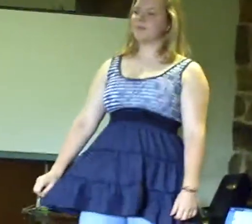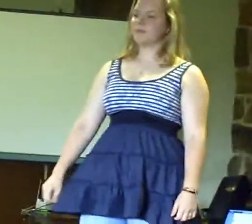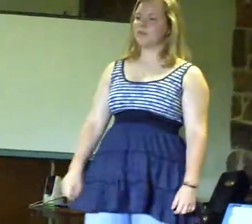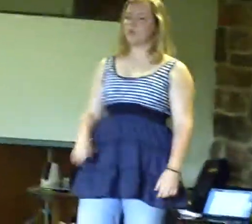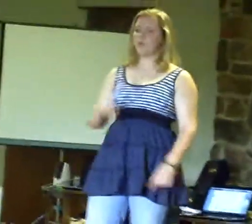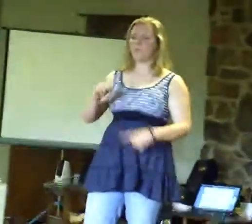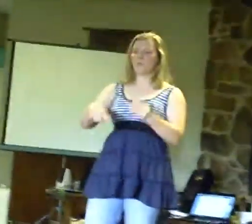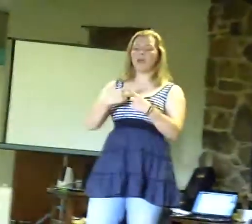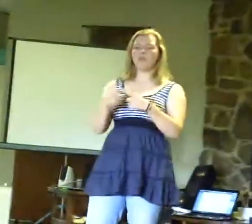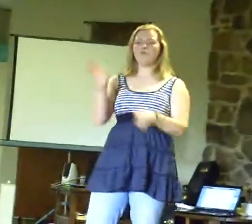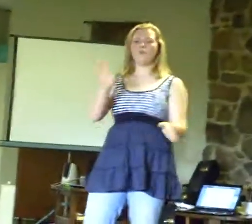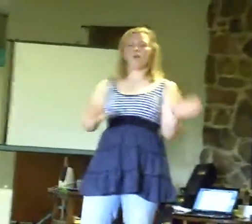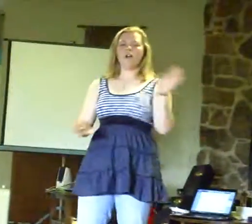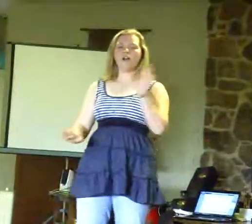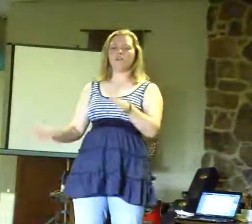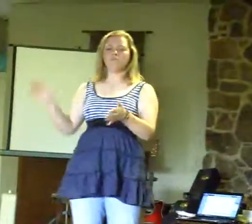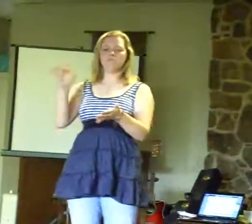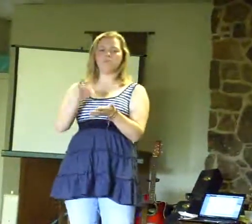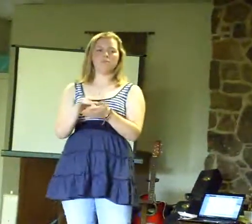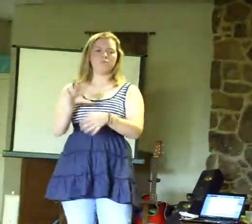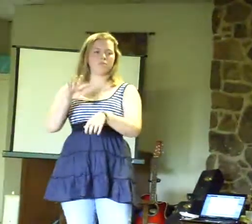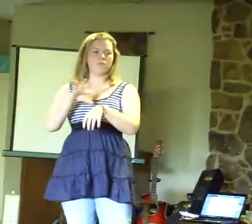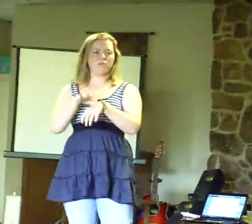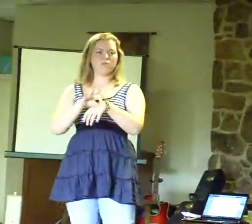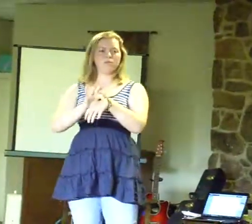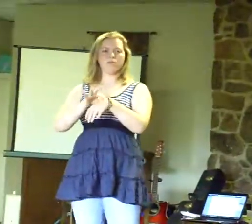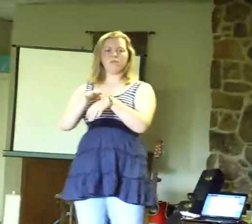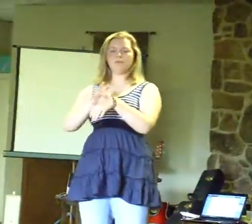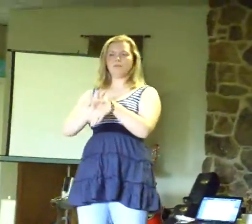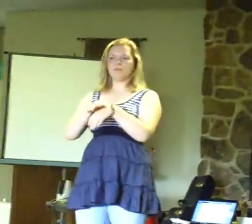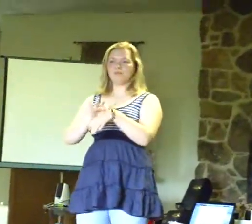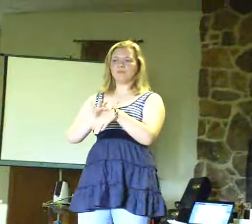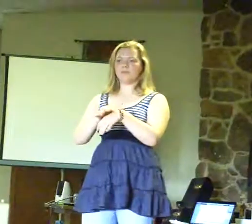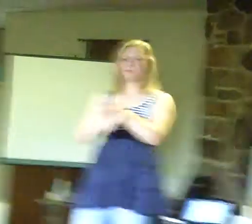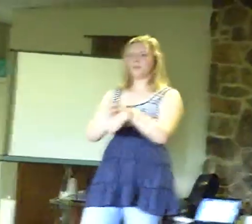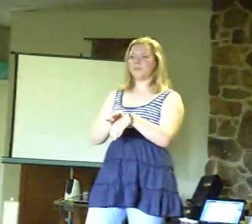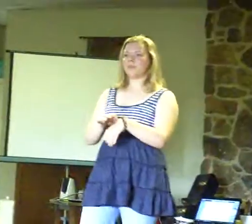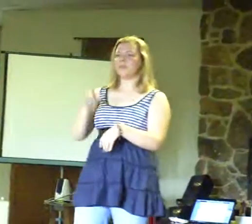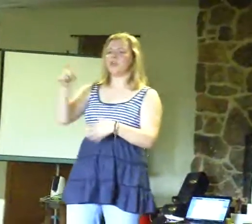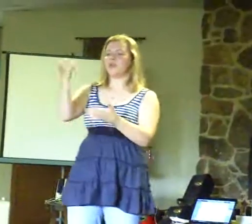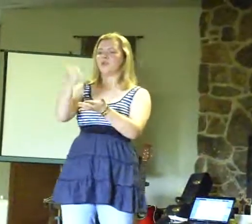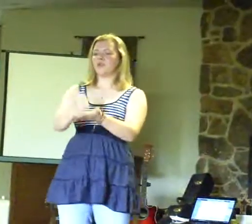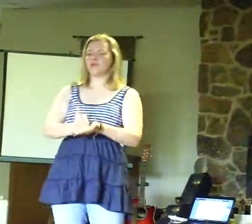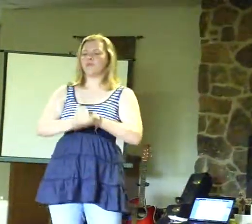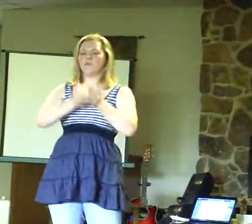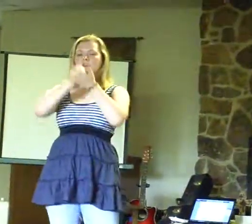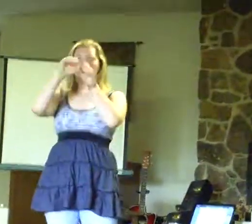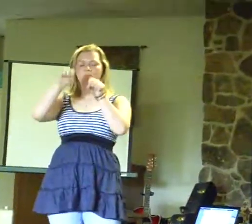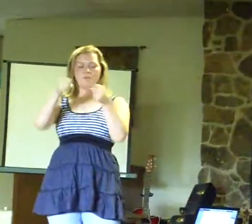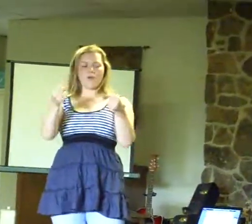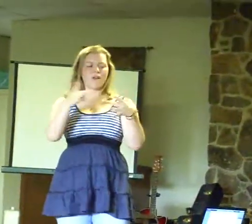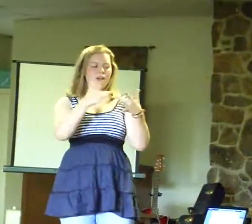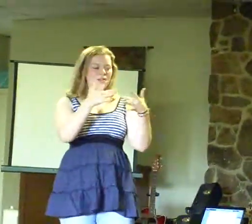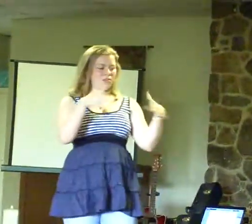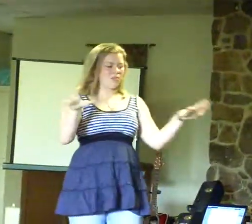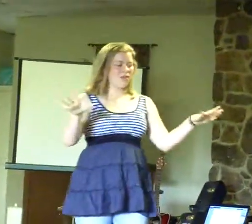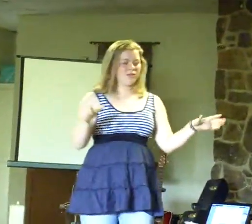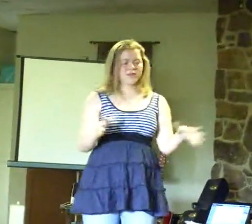When you walked upon the earth, you knew the broken, lost